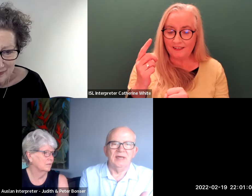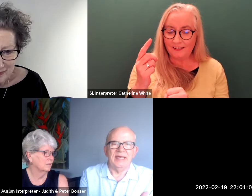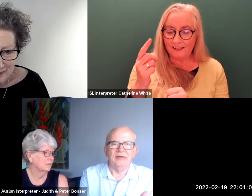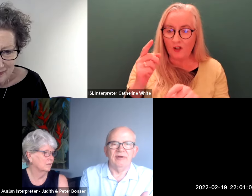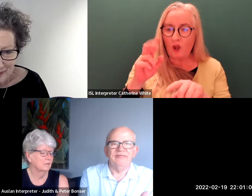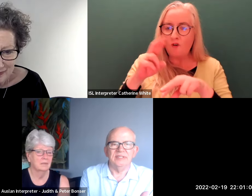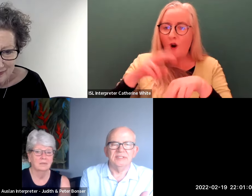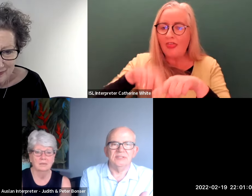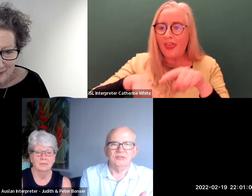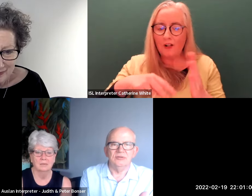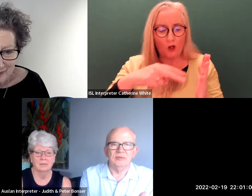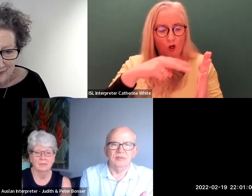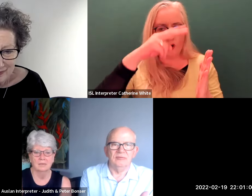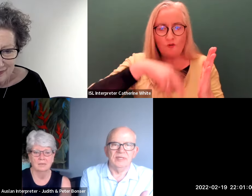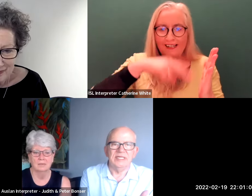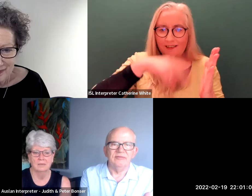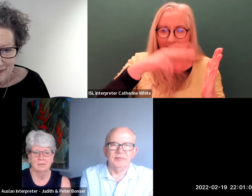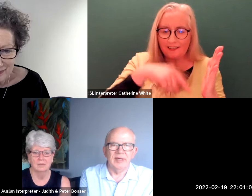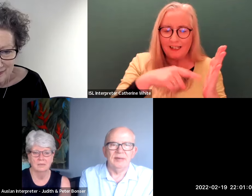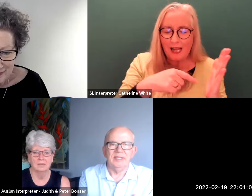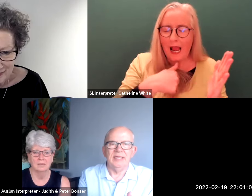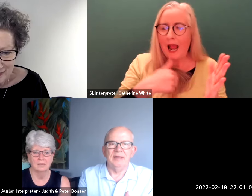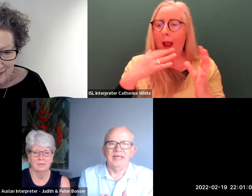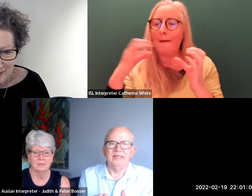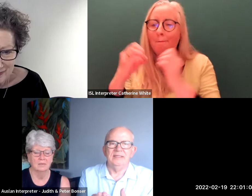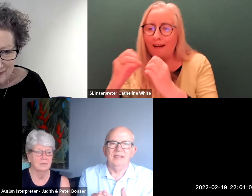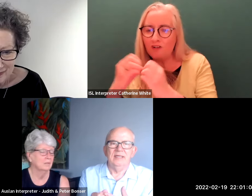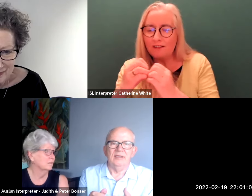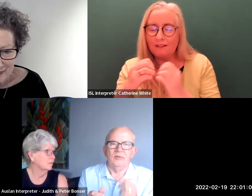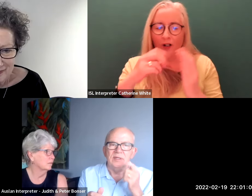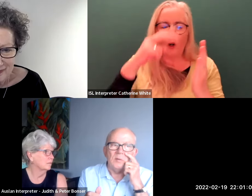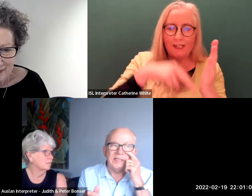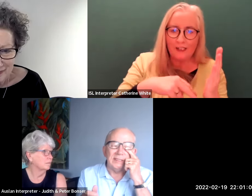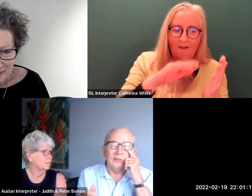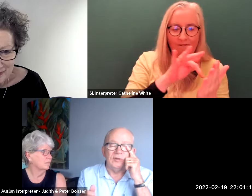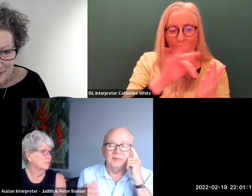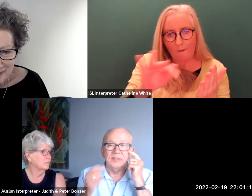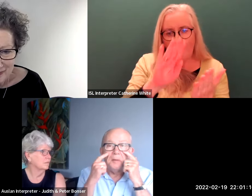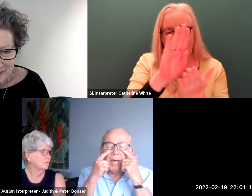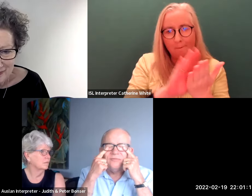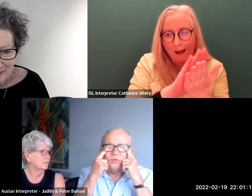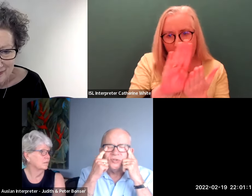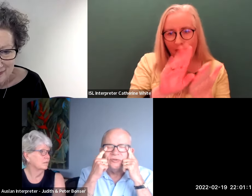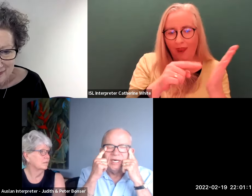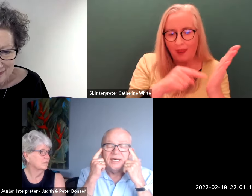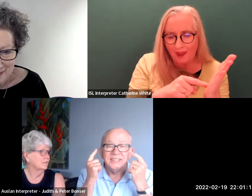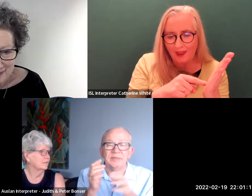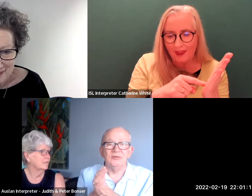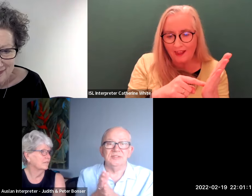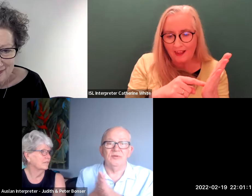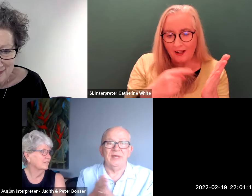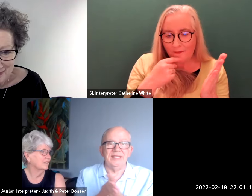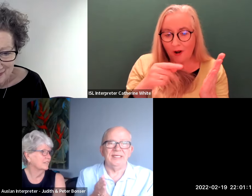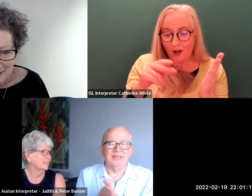reading i made a reference to a reading from the bible and i made you know we we did the look i have watery eyes